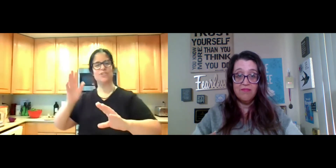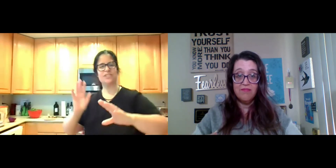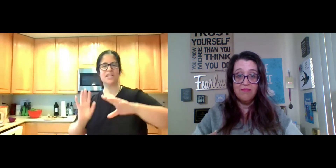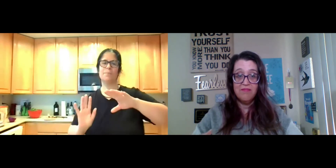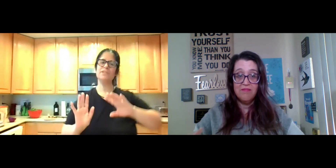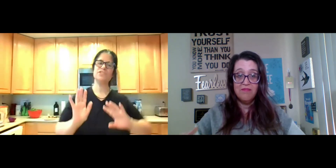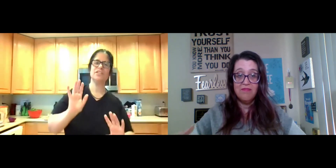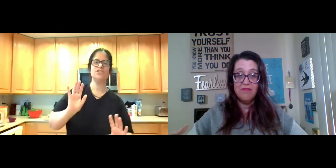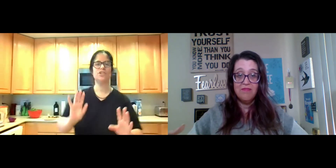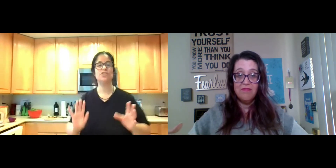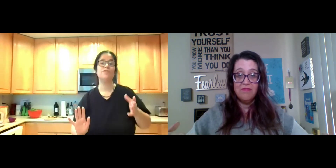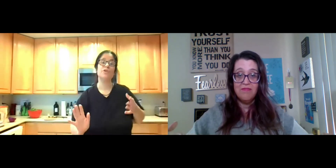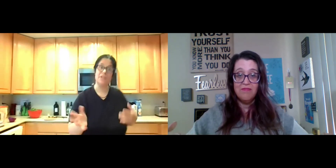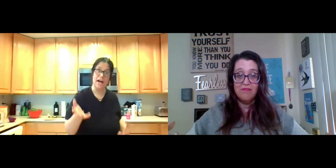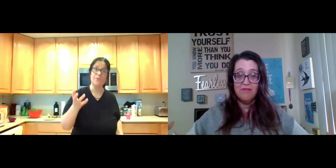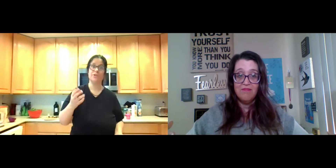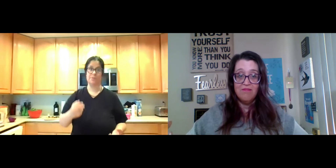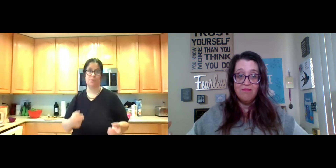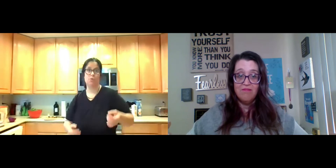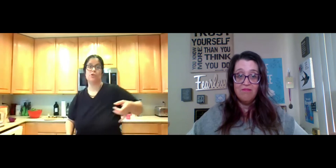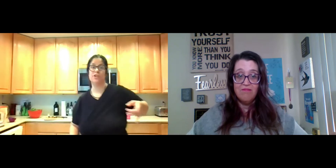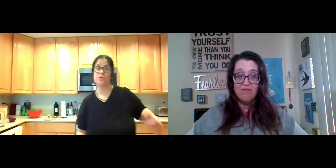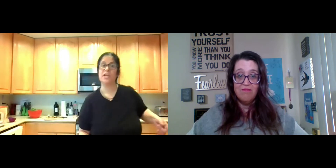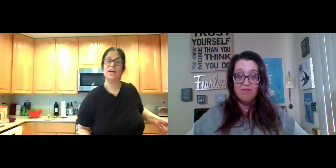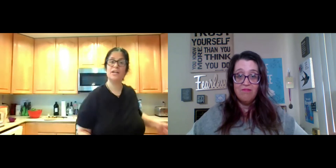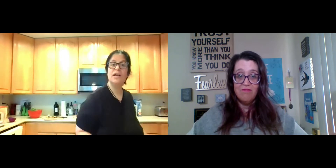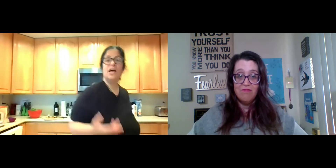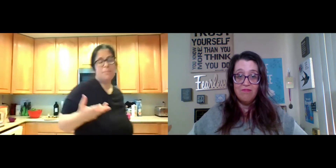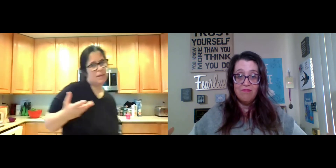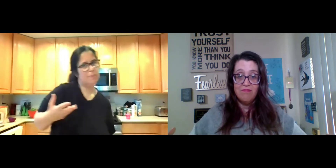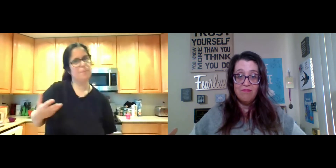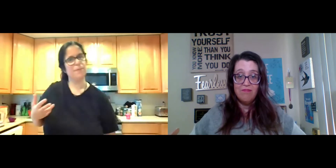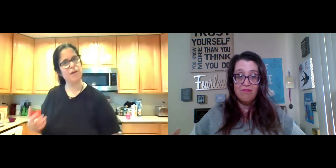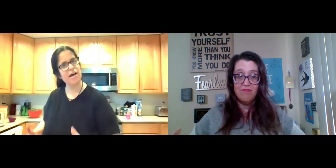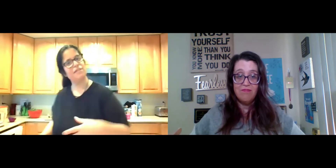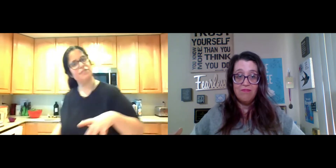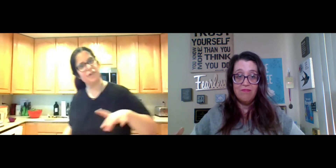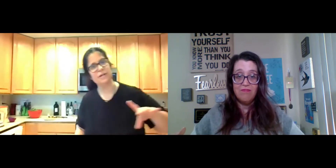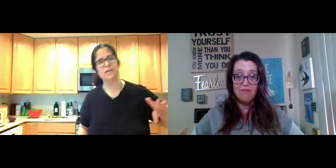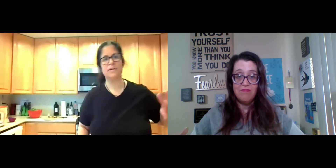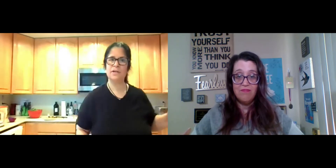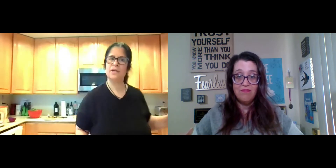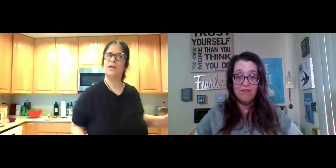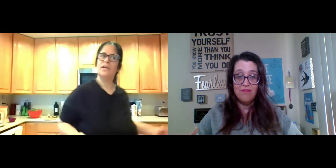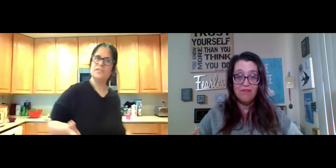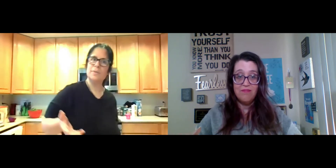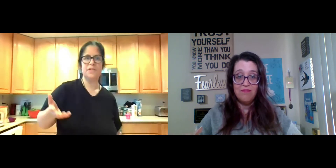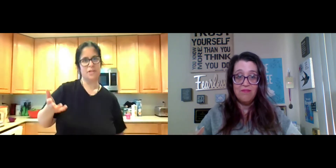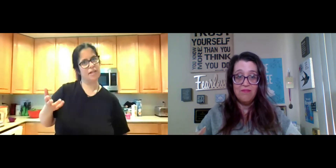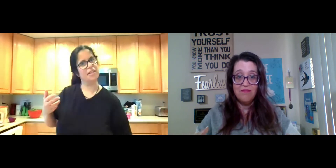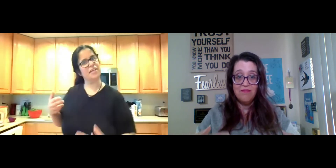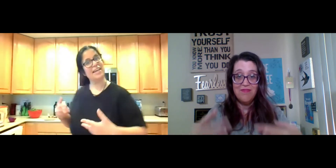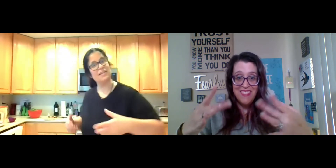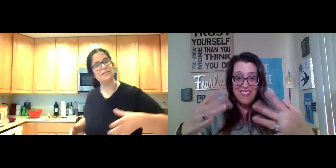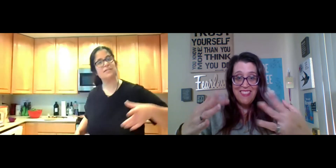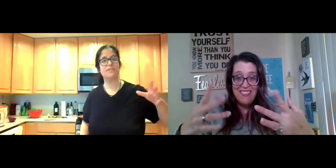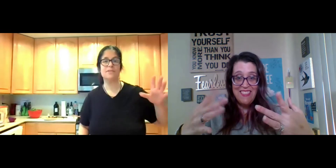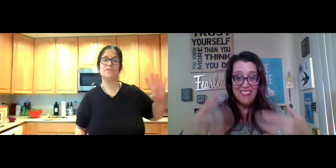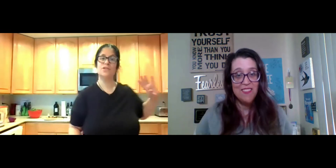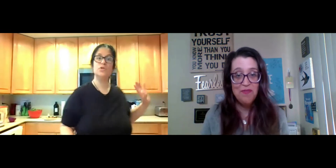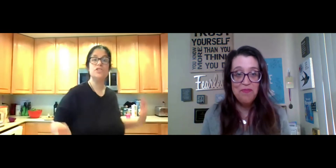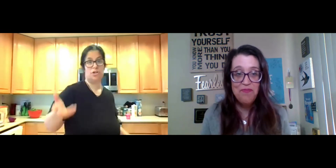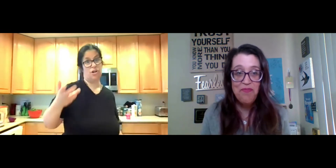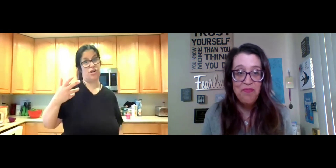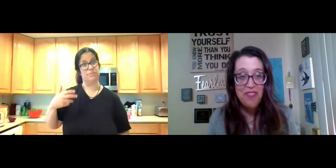So there's like a bunch of things you can do if you're not really mobile that you can't, maybe people have something like they can't